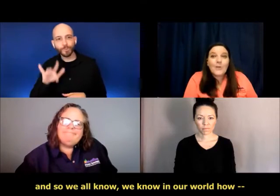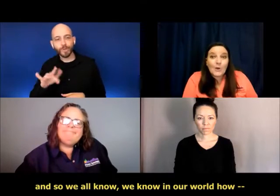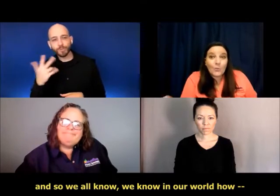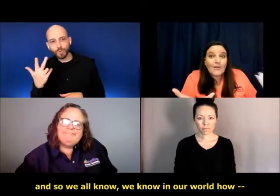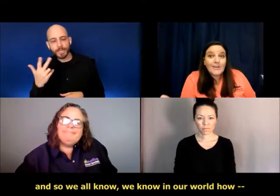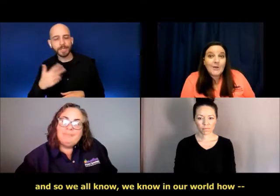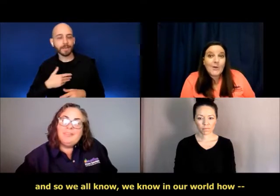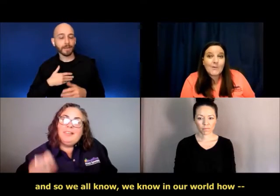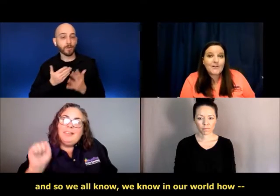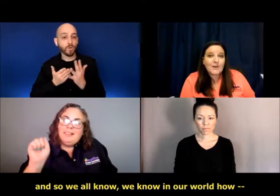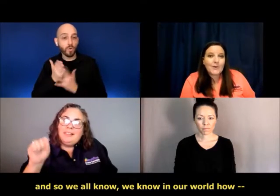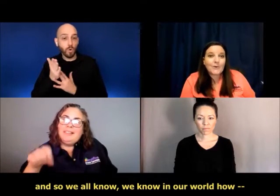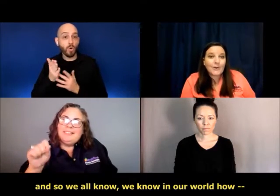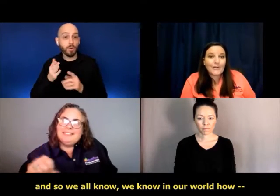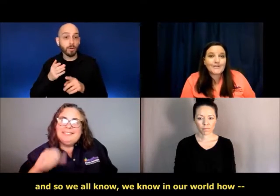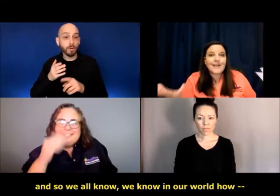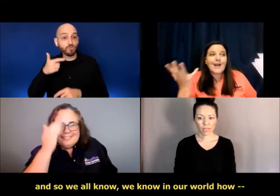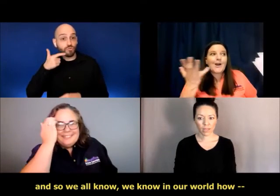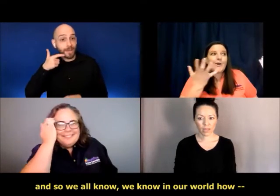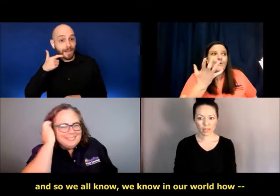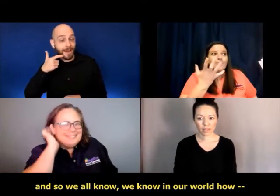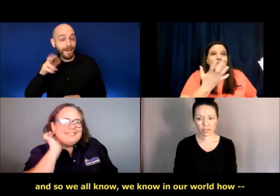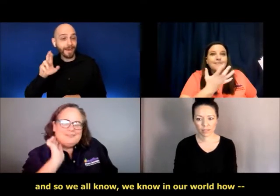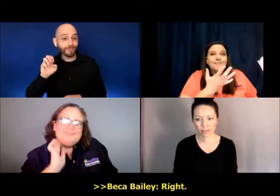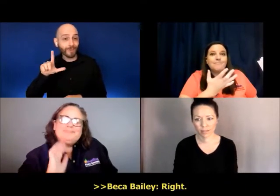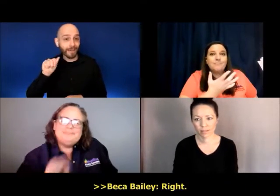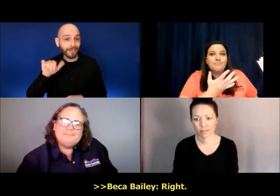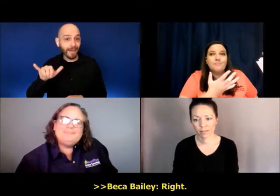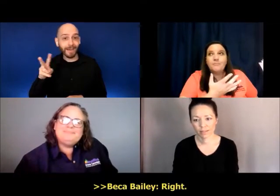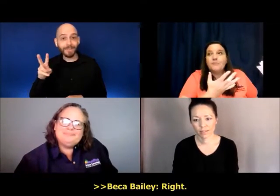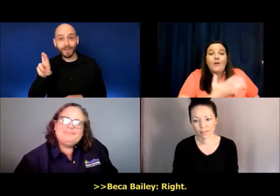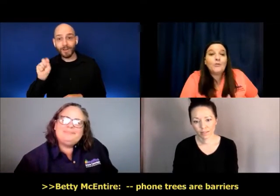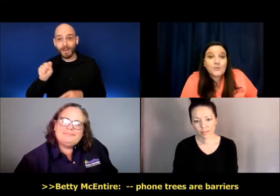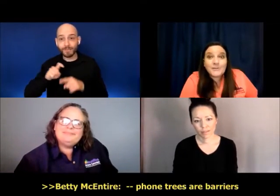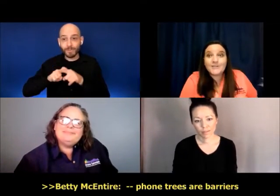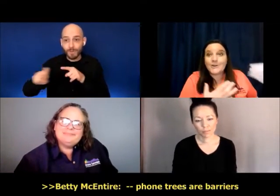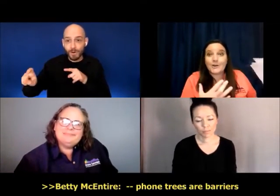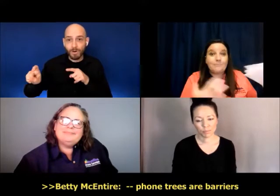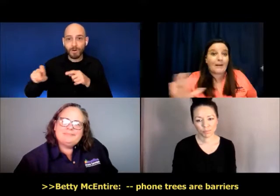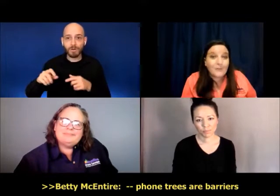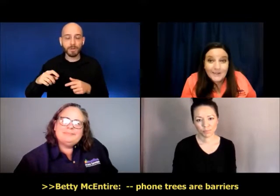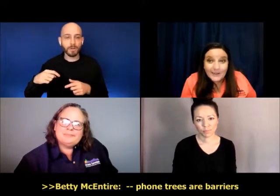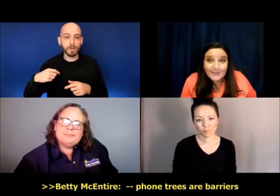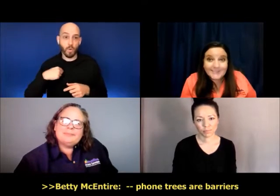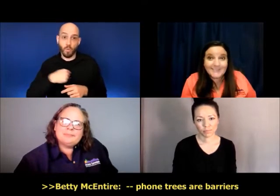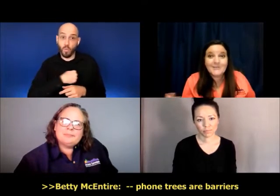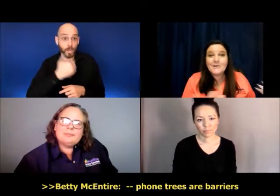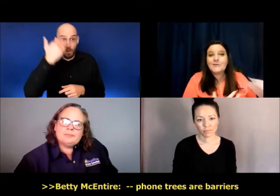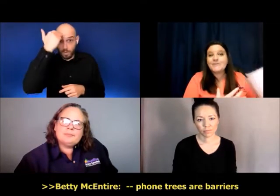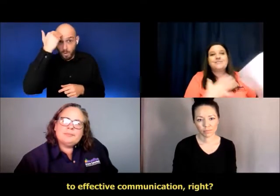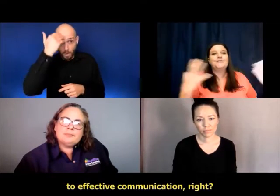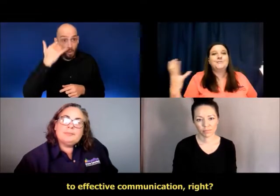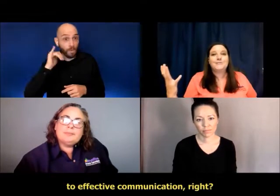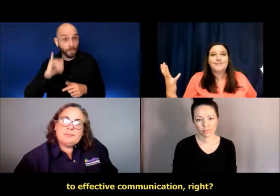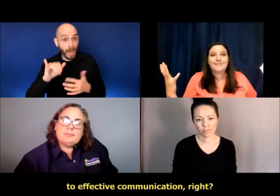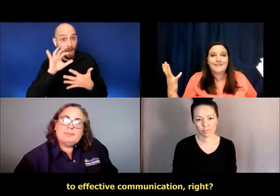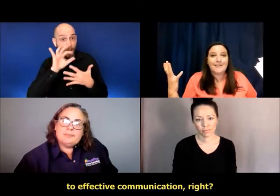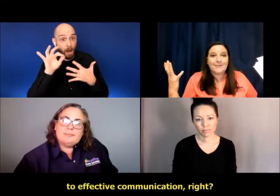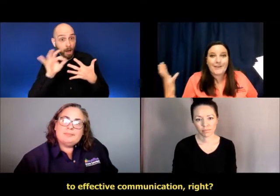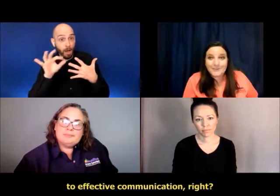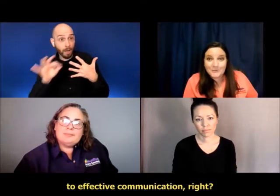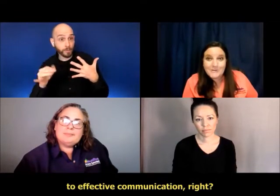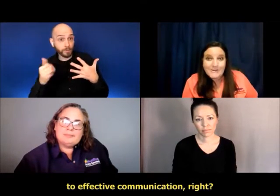we all know, we know in our world how phone trees are barriers, you know, to